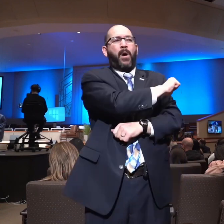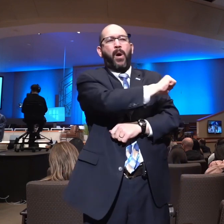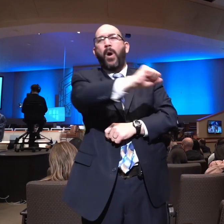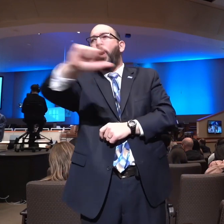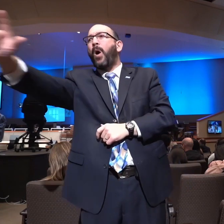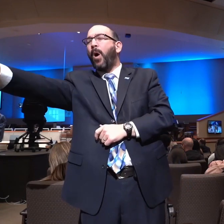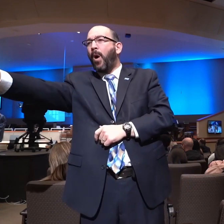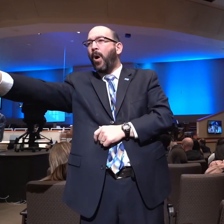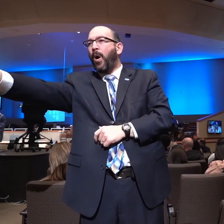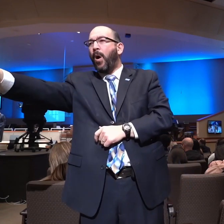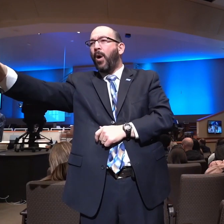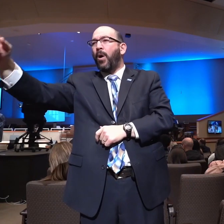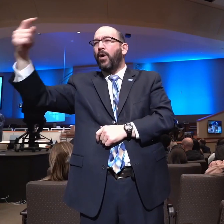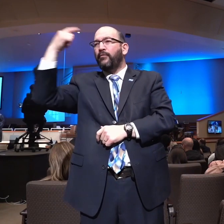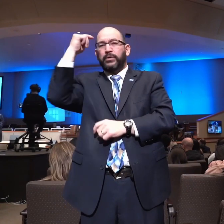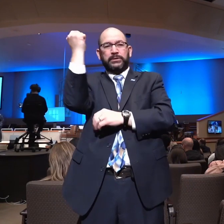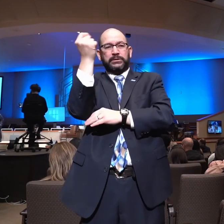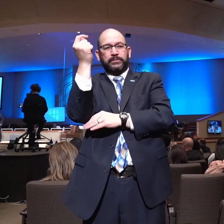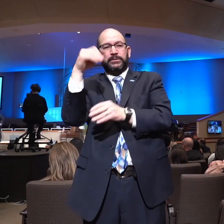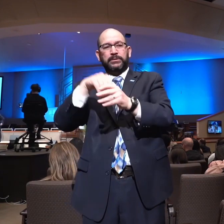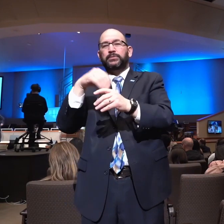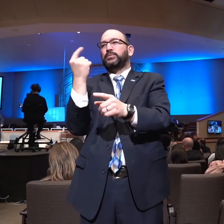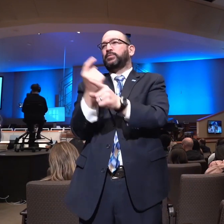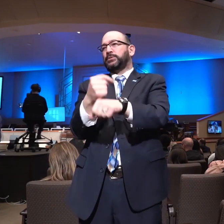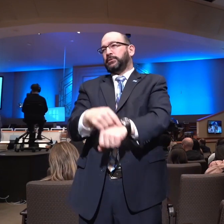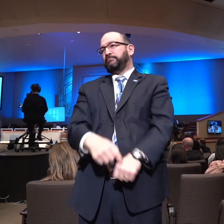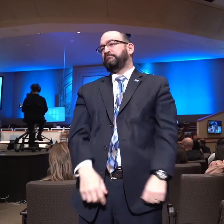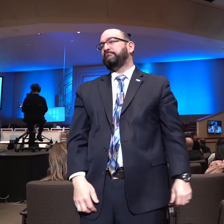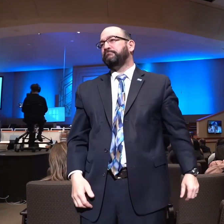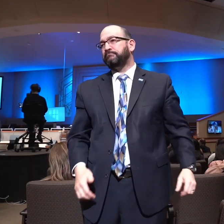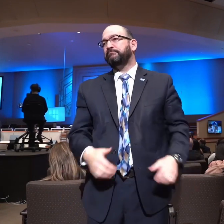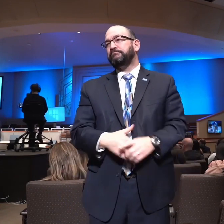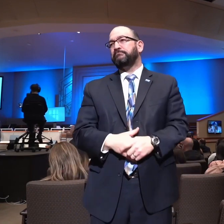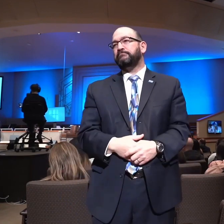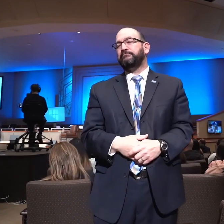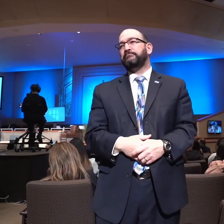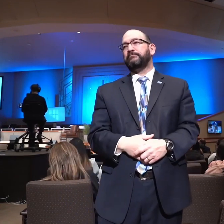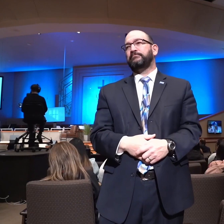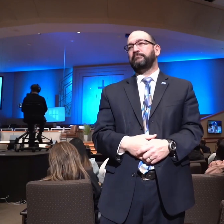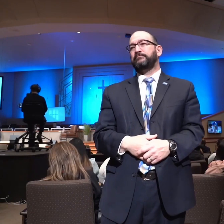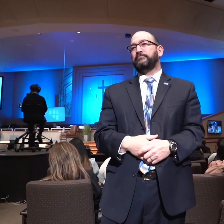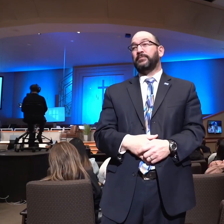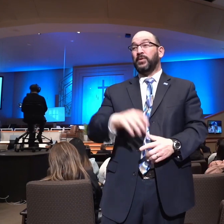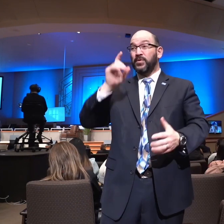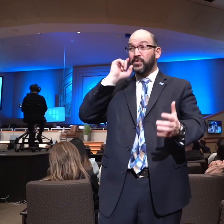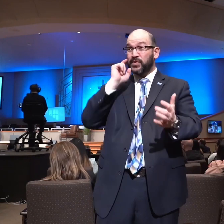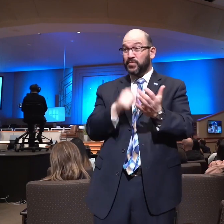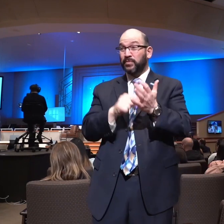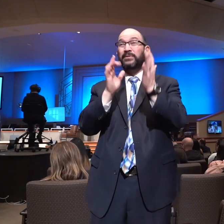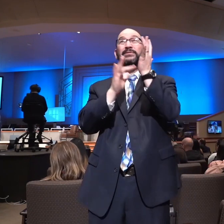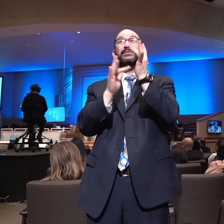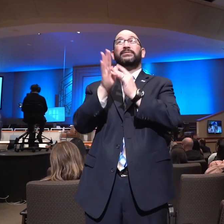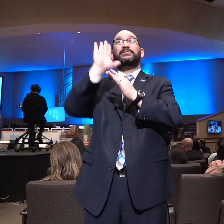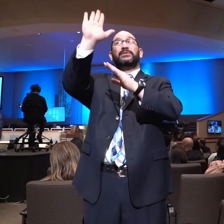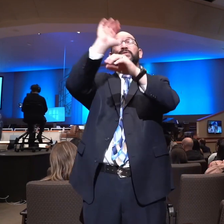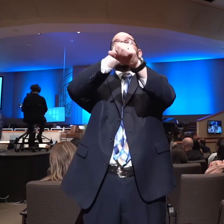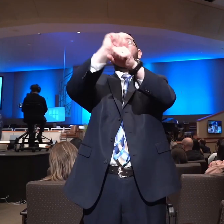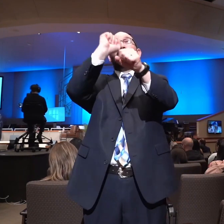to be testified in due time. Notice the work of Jesus, our Savior, the work of ransom.